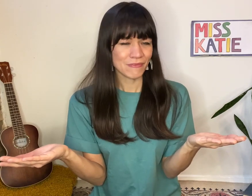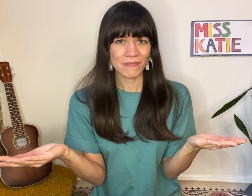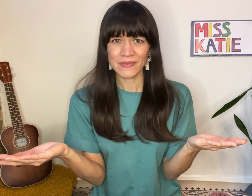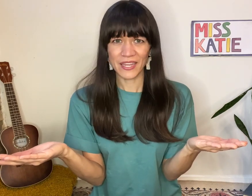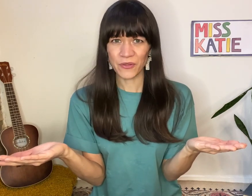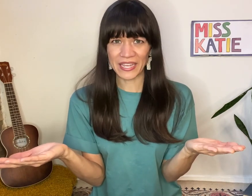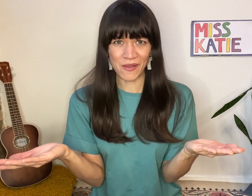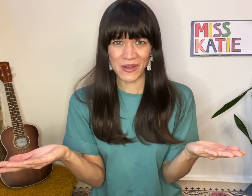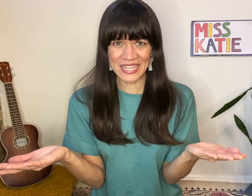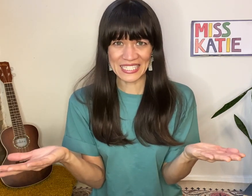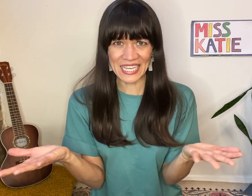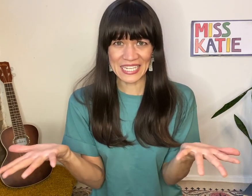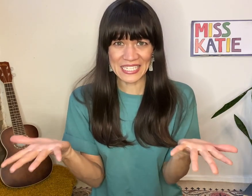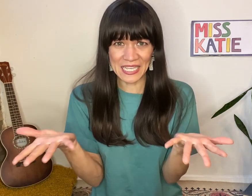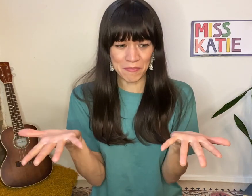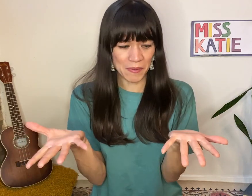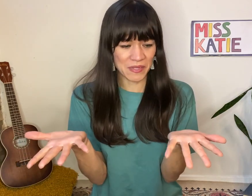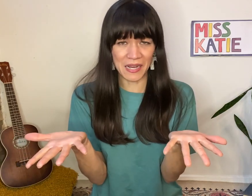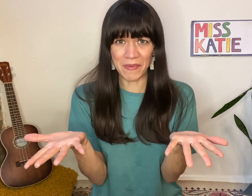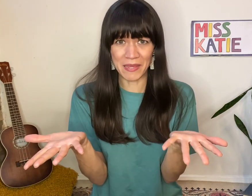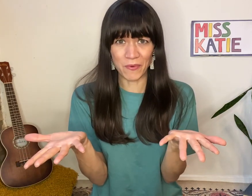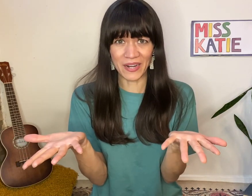I don't think I want this icky sticky bubble gum anymore.